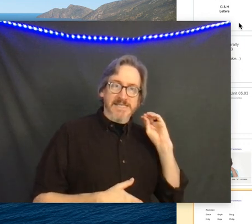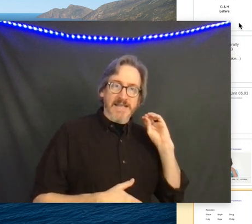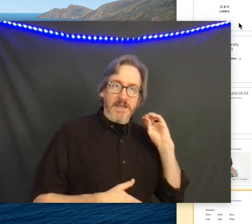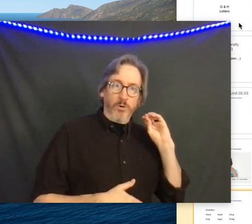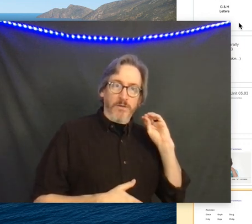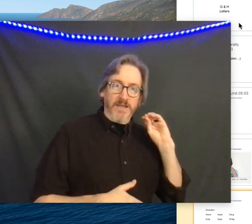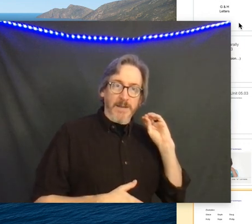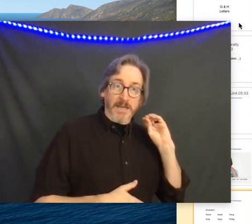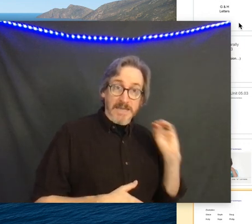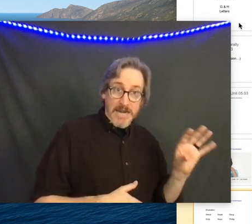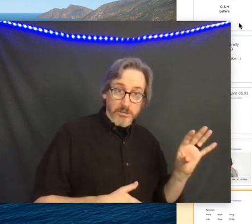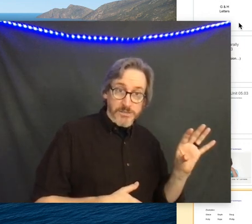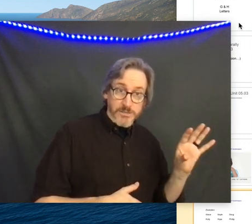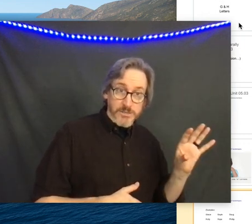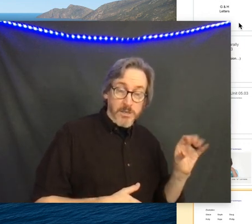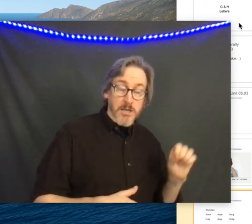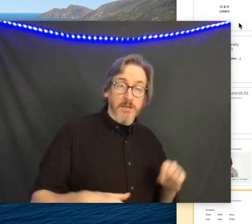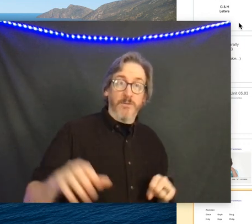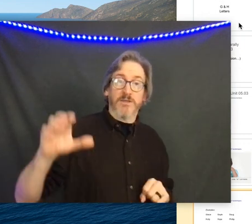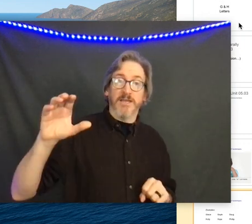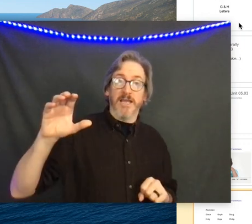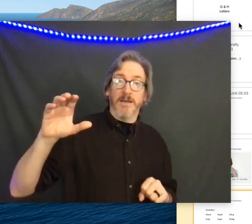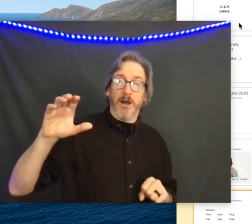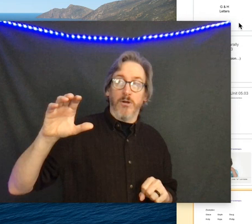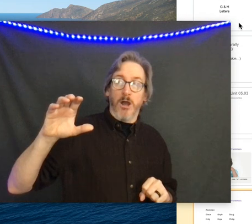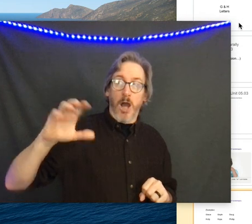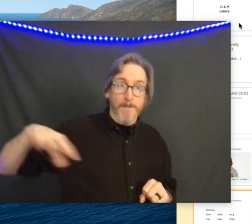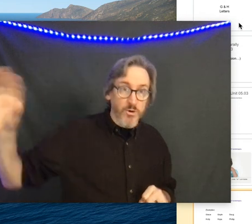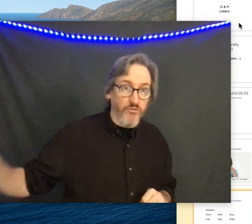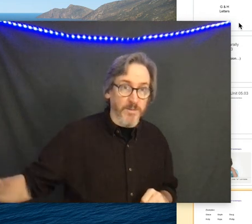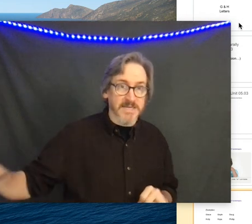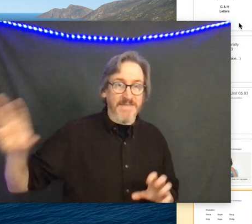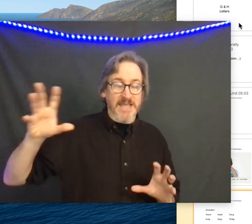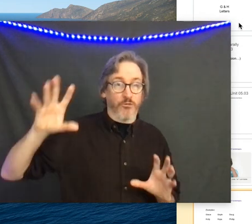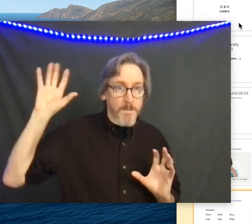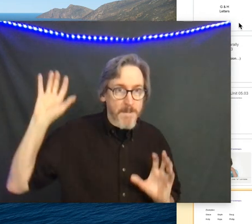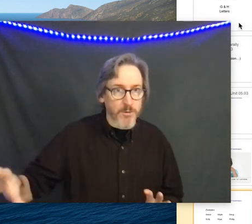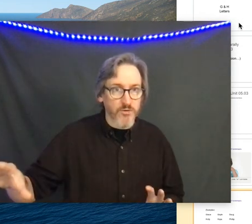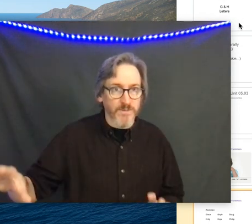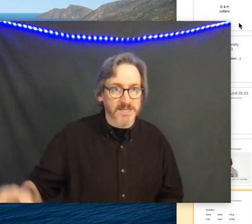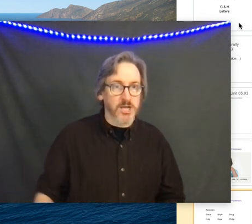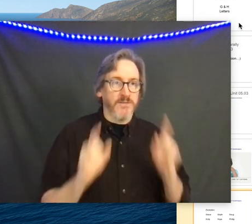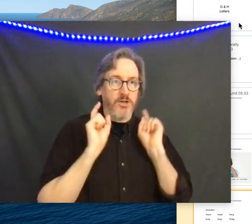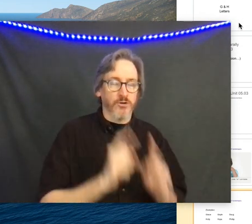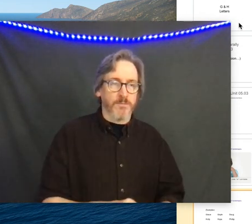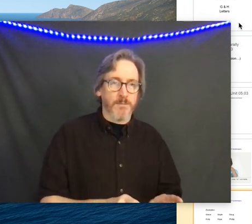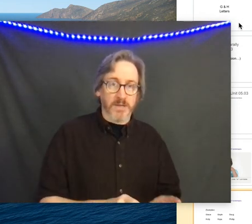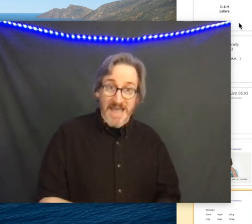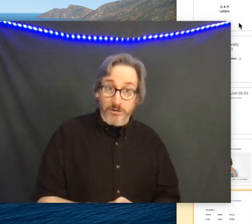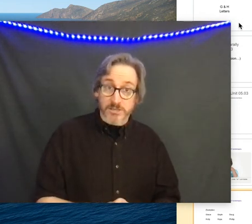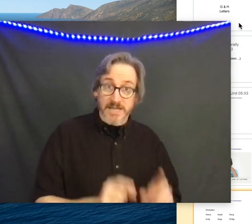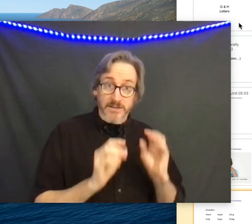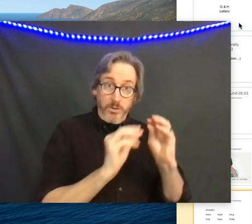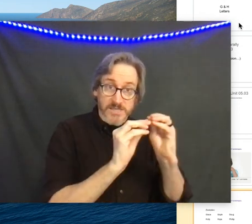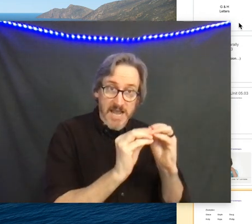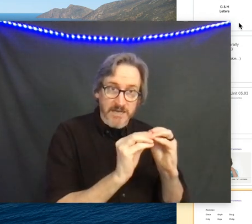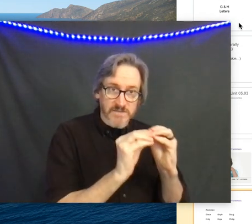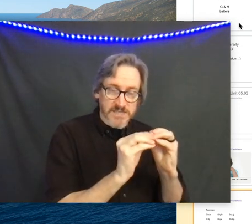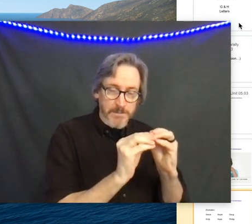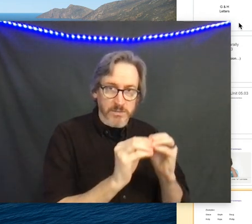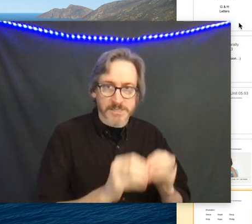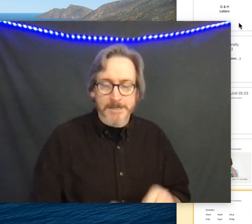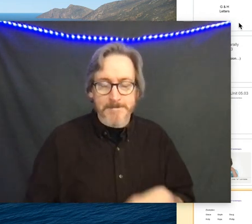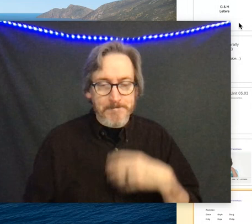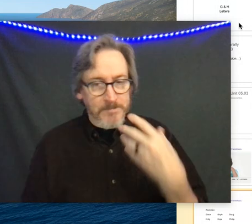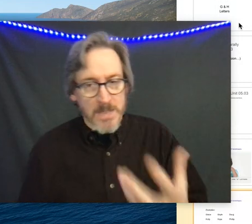because then they weren't thinking about letters, they were thinking about a movement, and they could remember movements, they couldn't remember letters and those kind